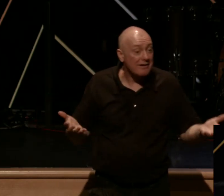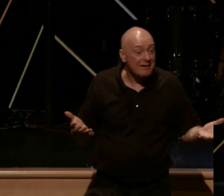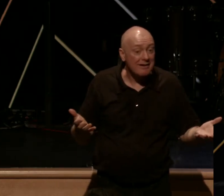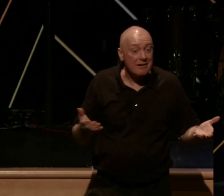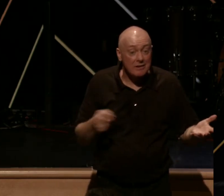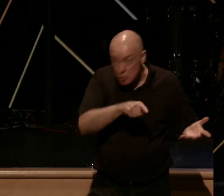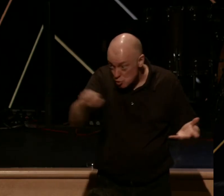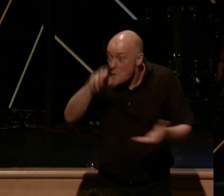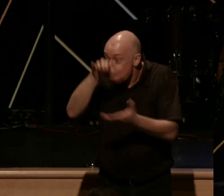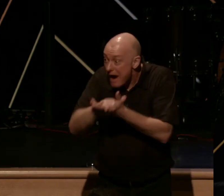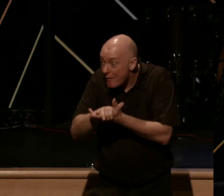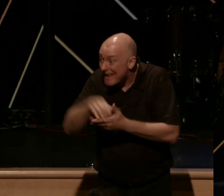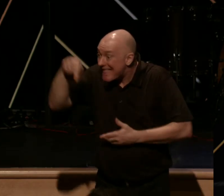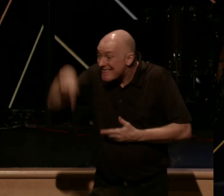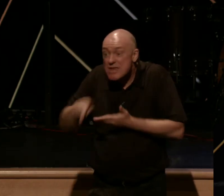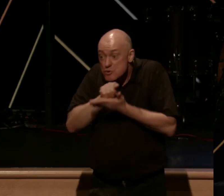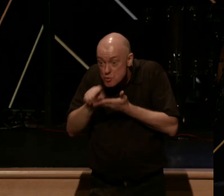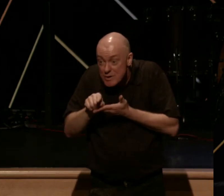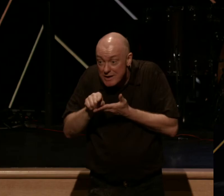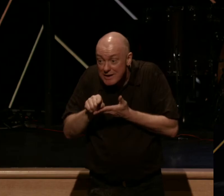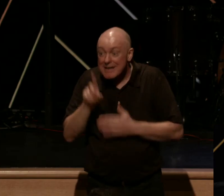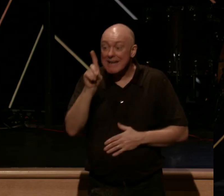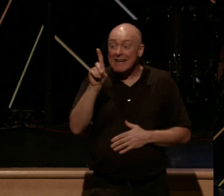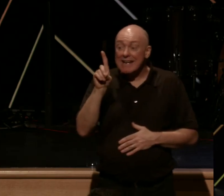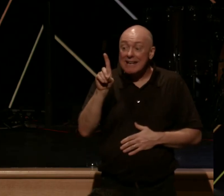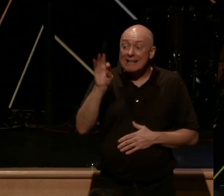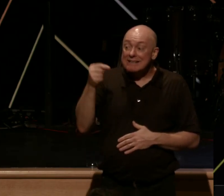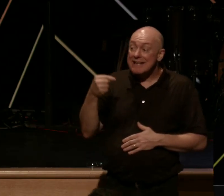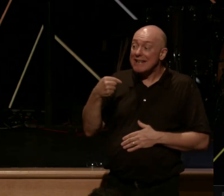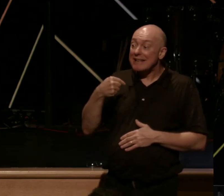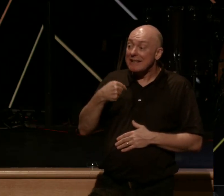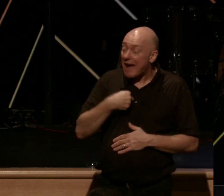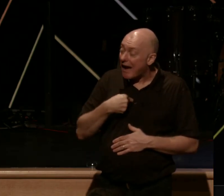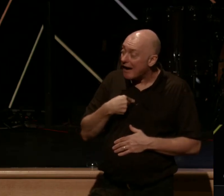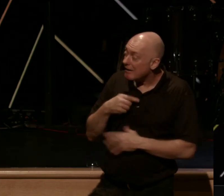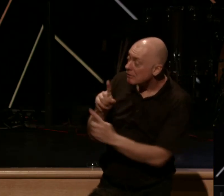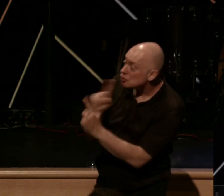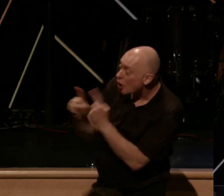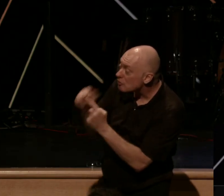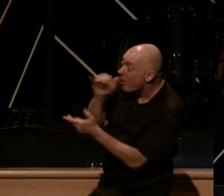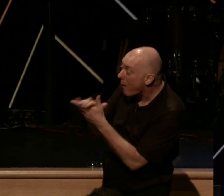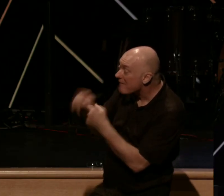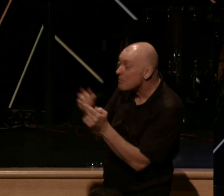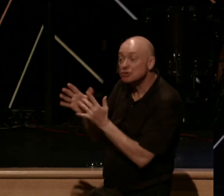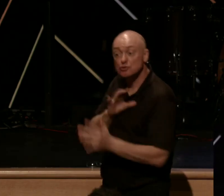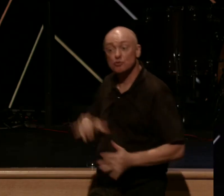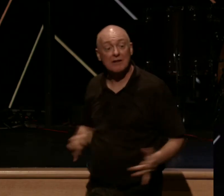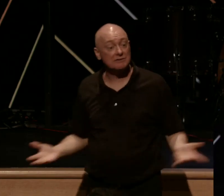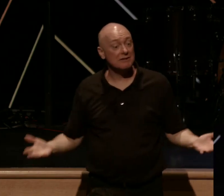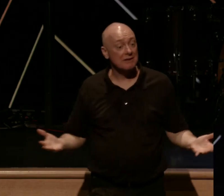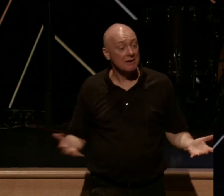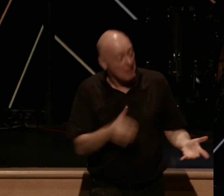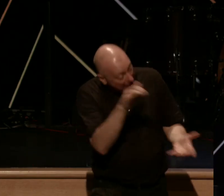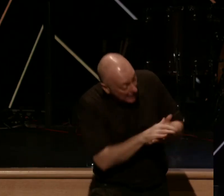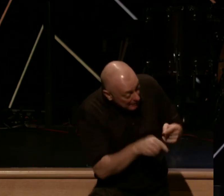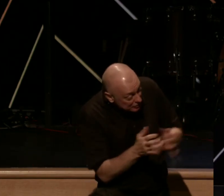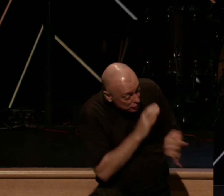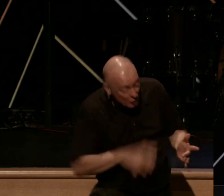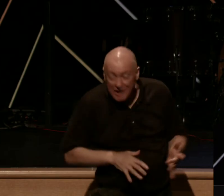this week, did I point my spouse to Jesus Christ with my words and with